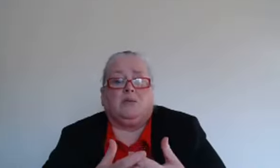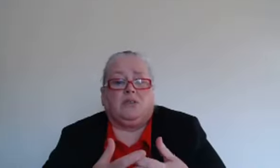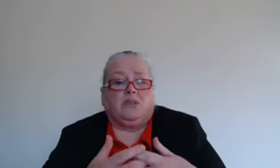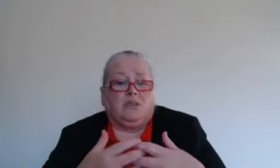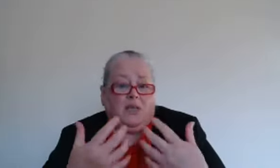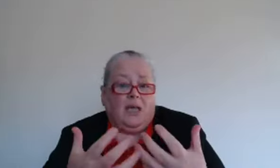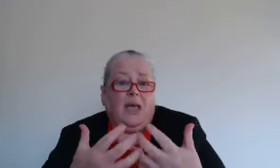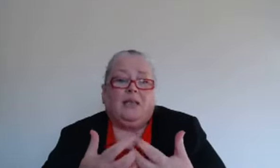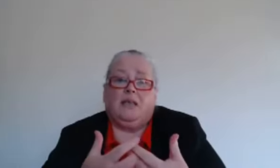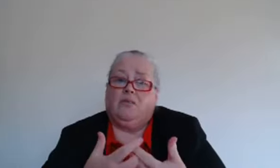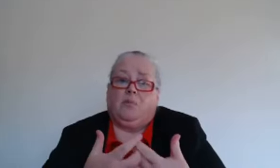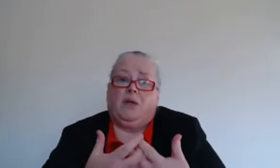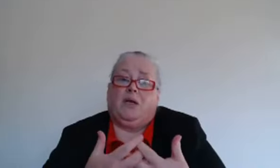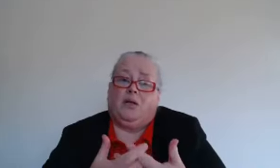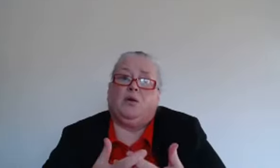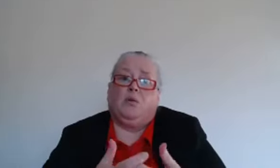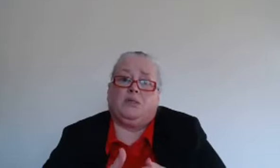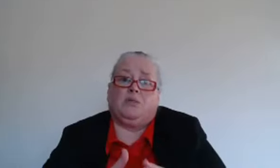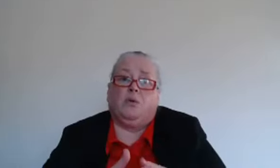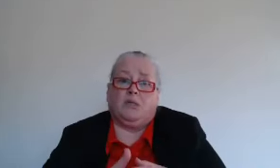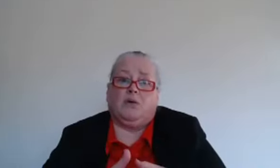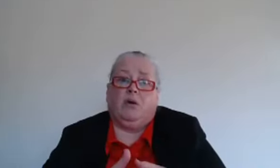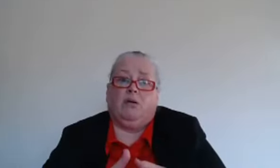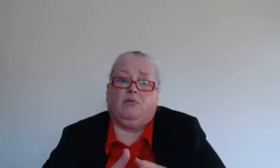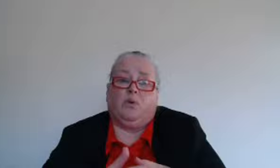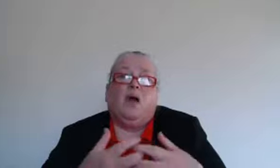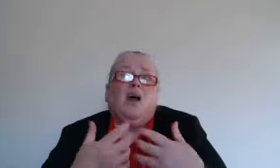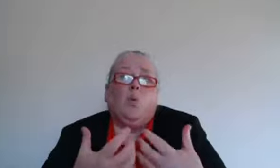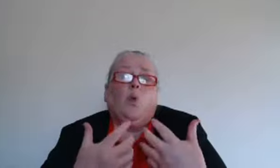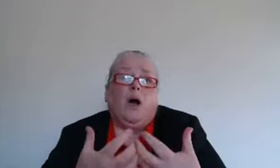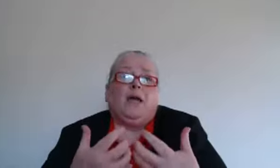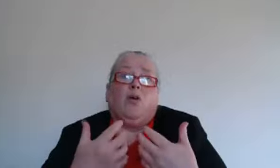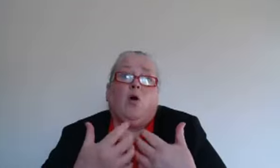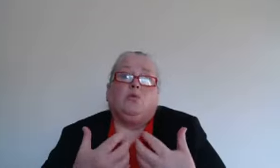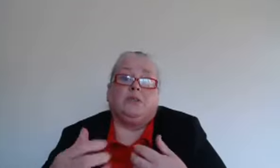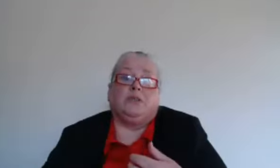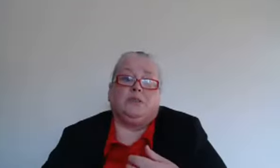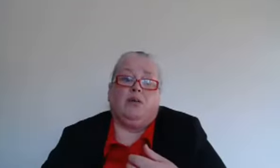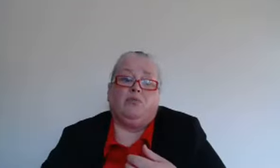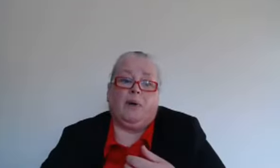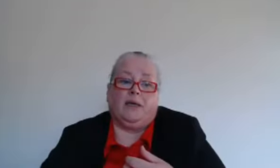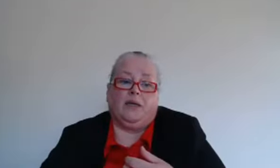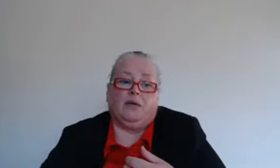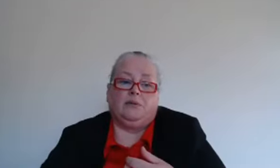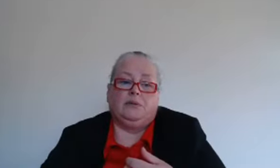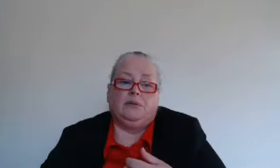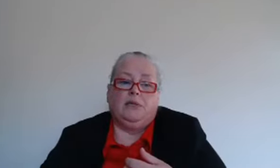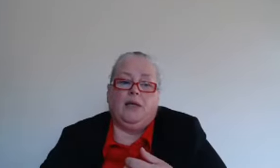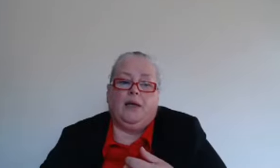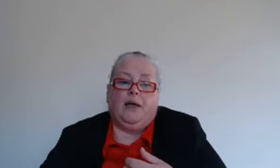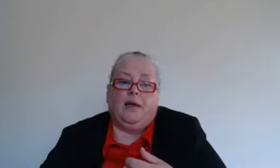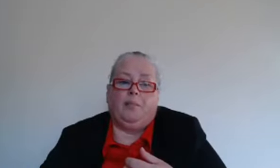questions because they can give you a big clue as to what's going on for you and why you're holding yourself back here and